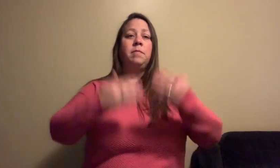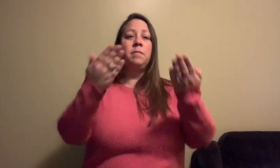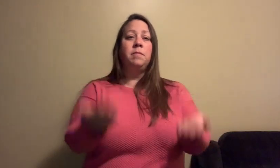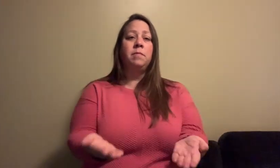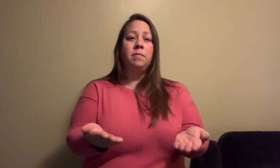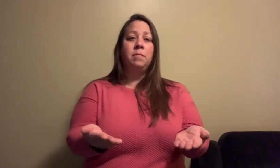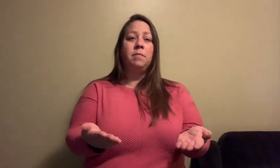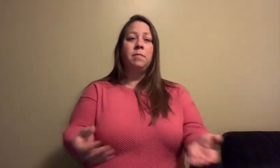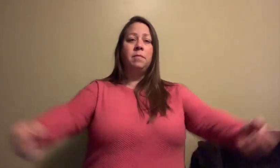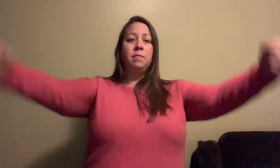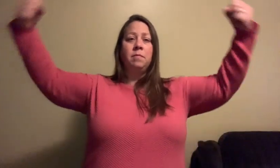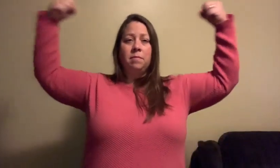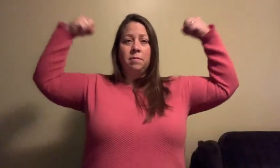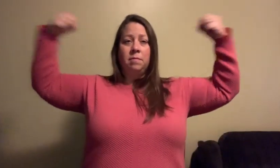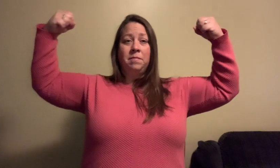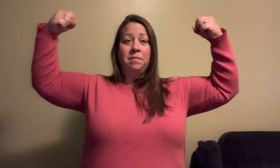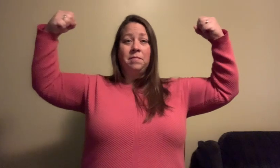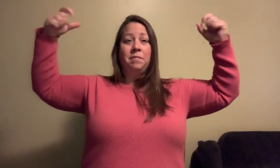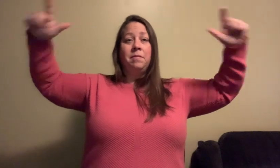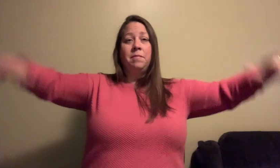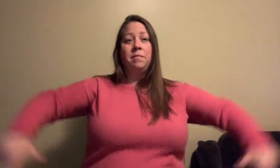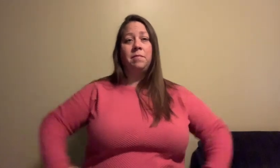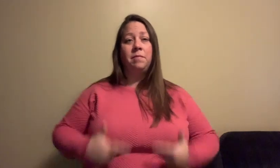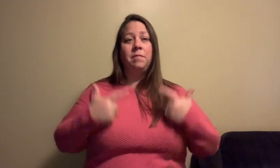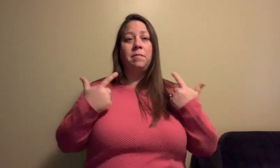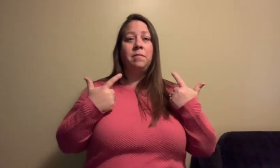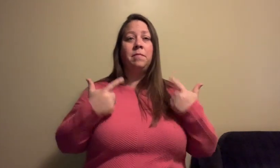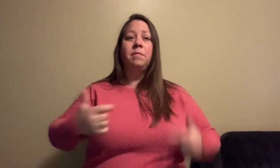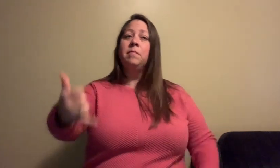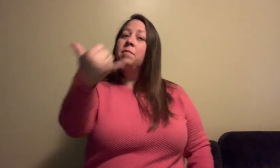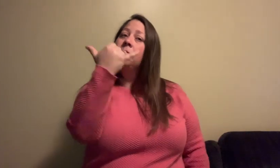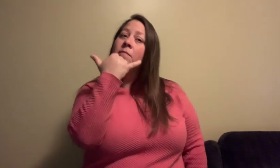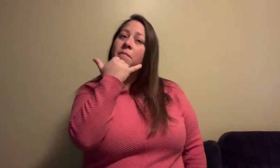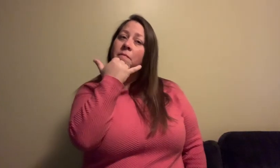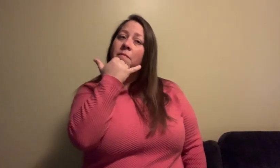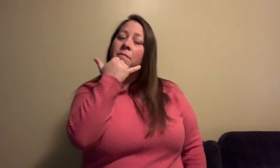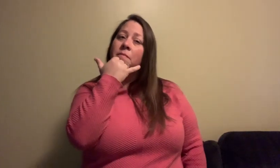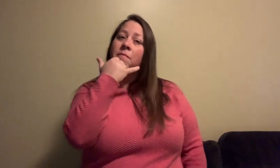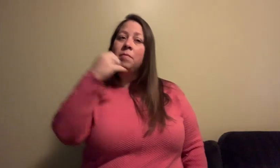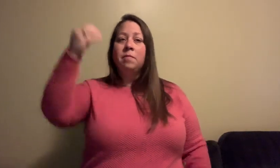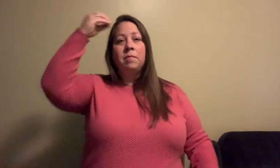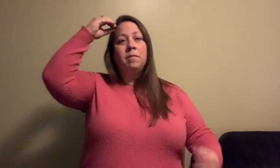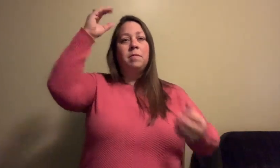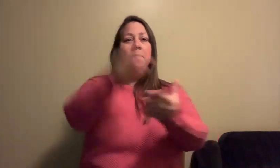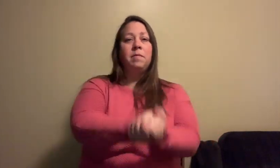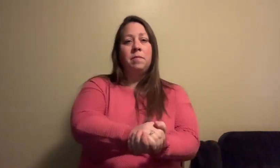Those hands are so strong So when life goes wrong Put your